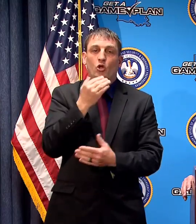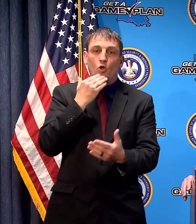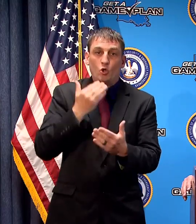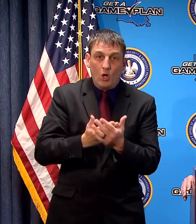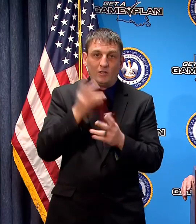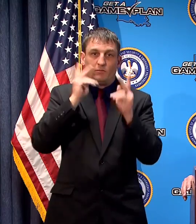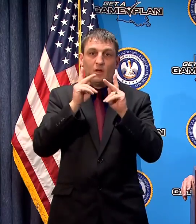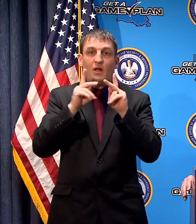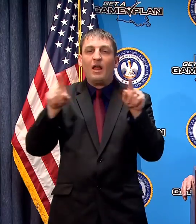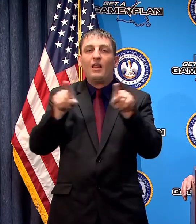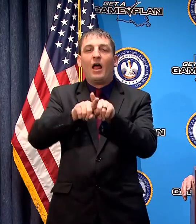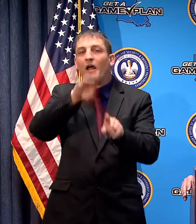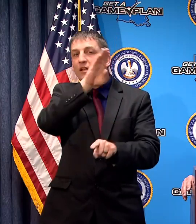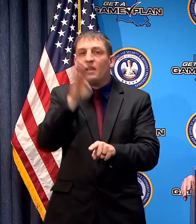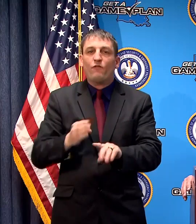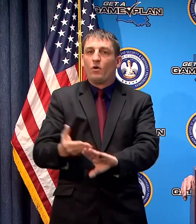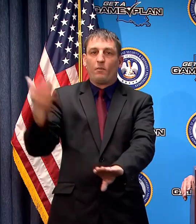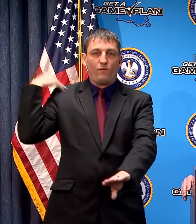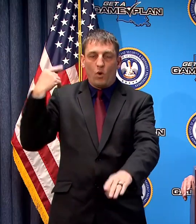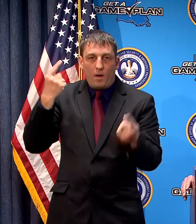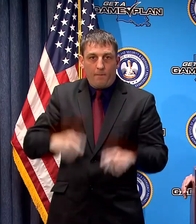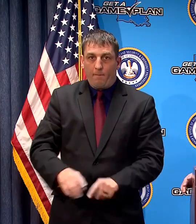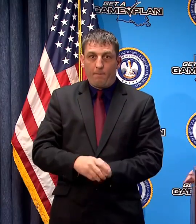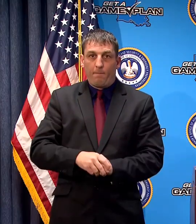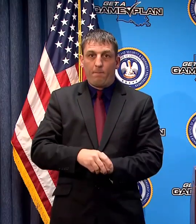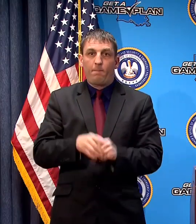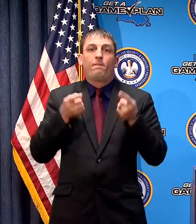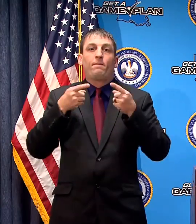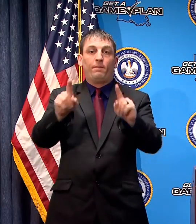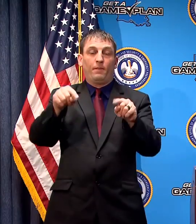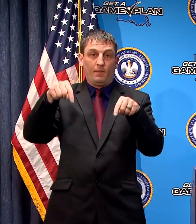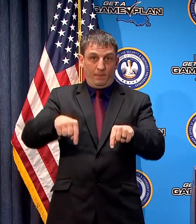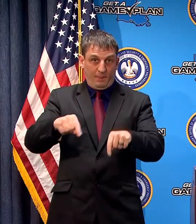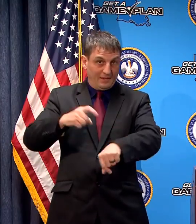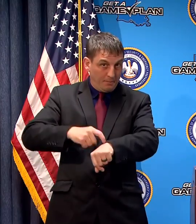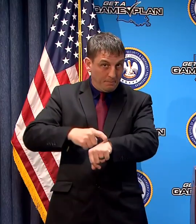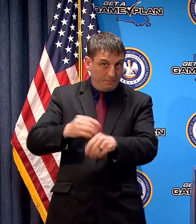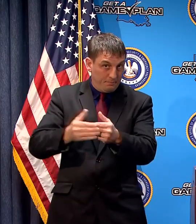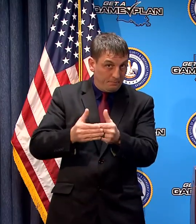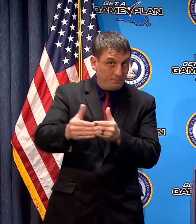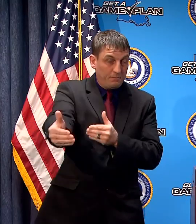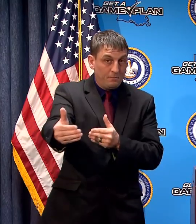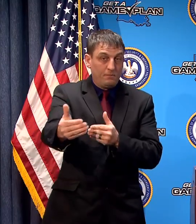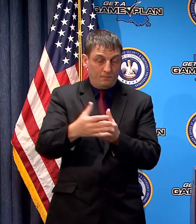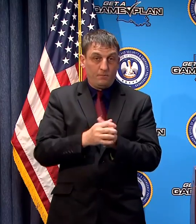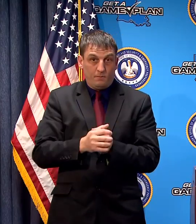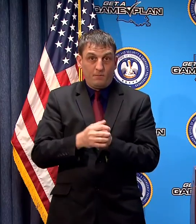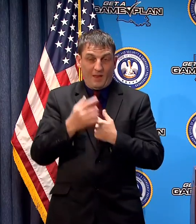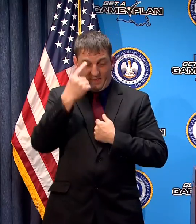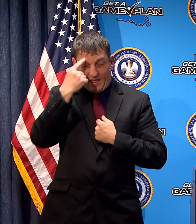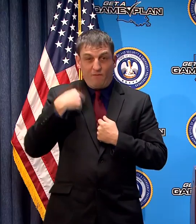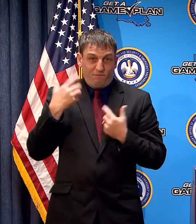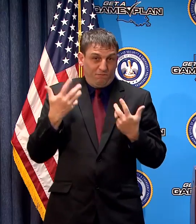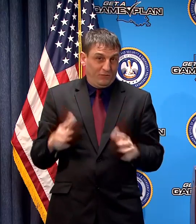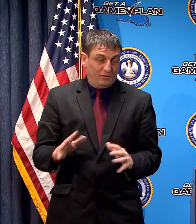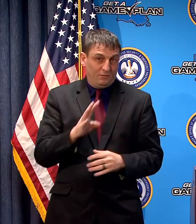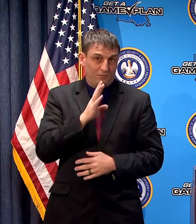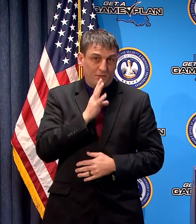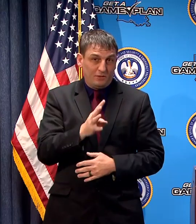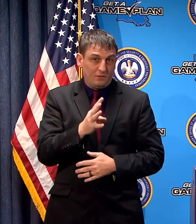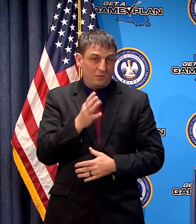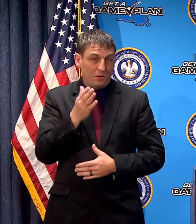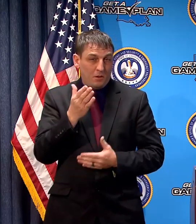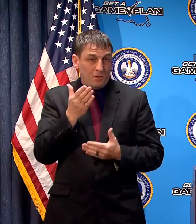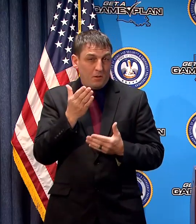you have never been before over the course of this time and I think I mentioned this if I didn't I